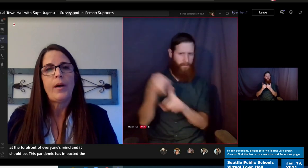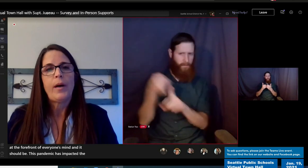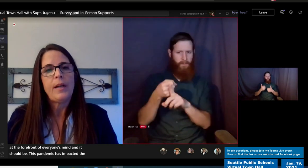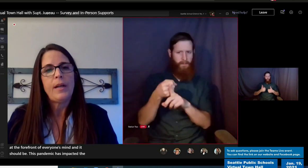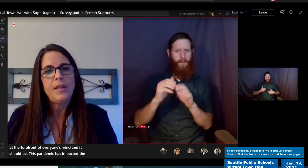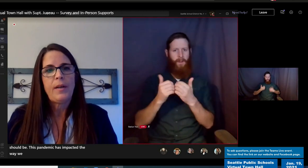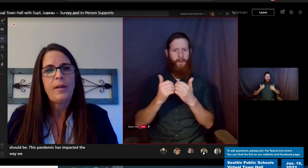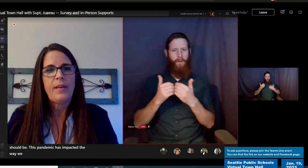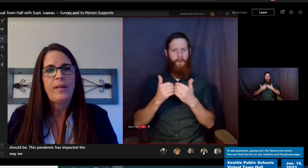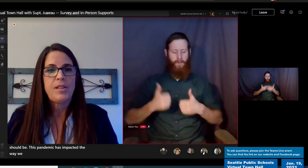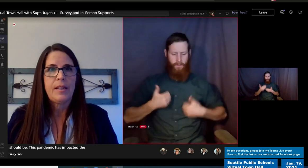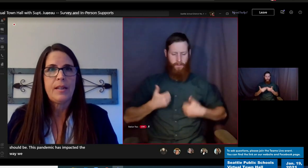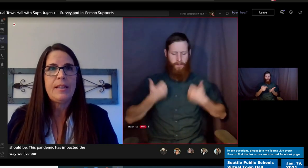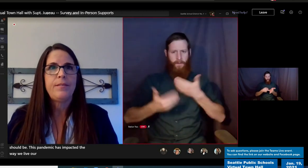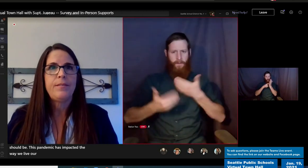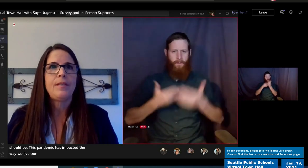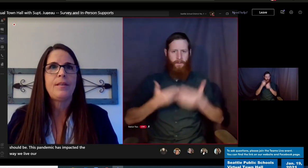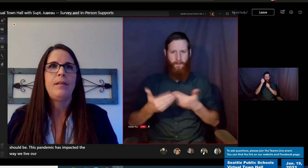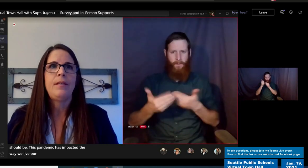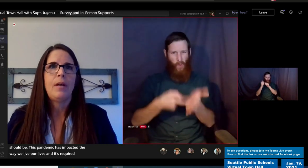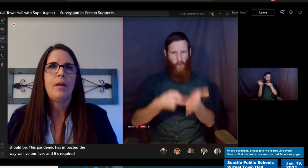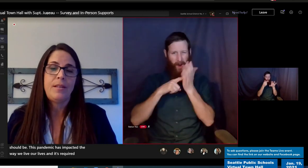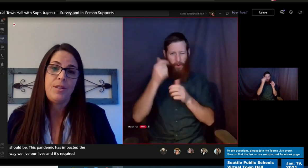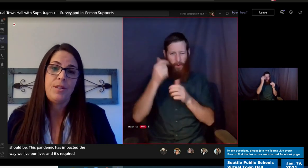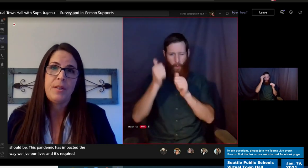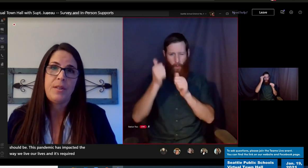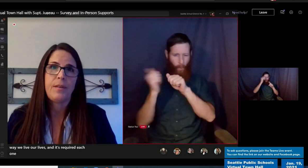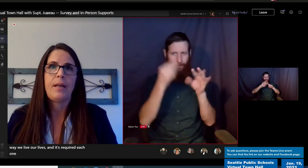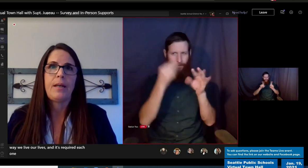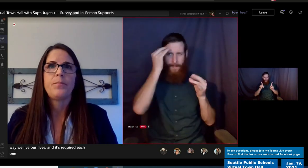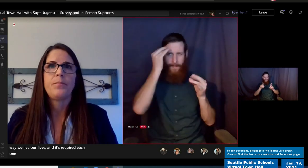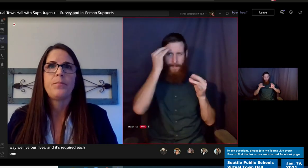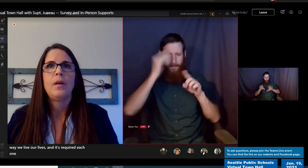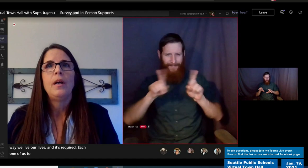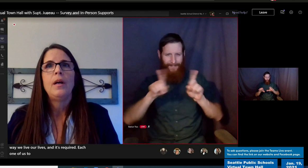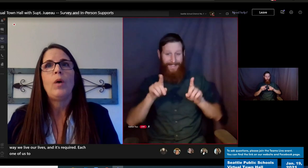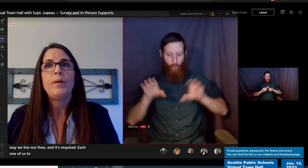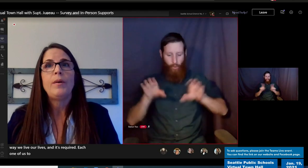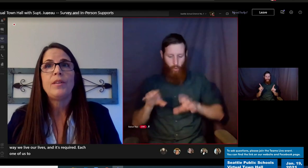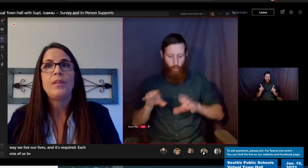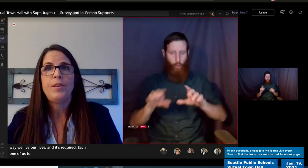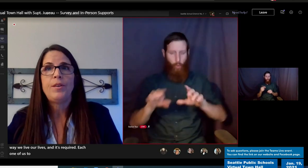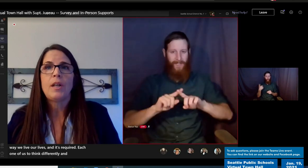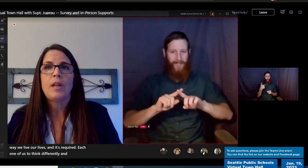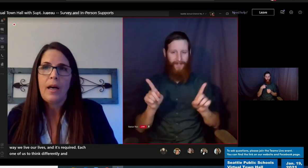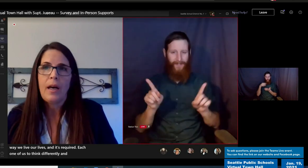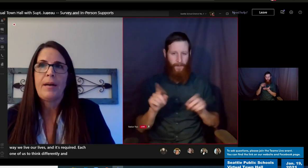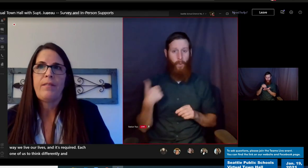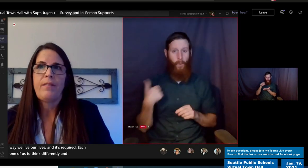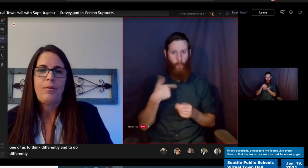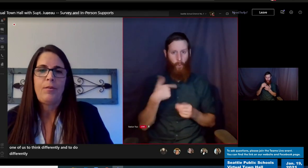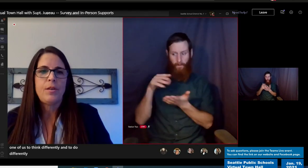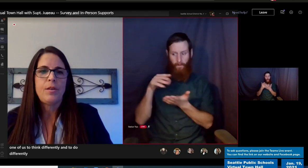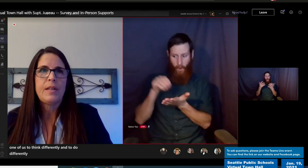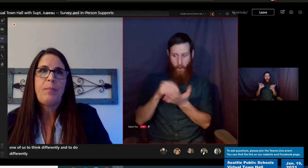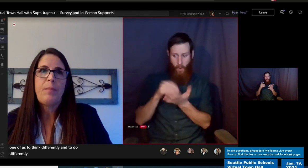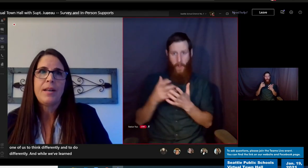each one of us to think differently and to do differently. And while we've learned a lot about the virus over this past year,